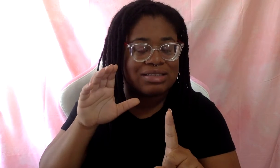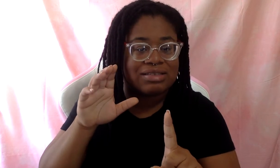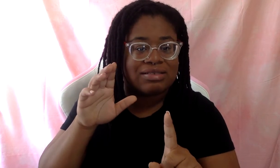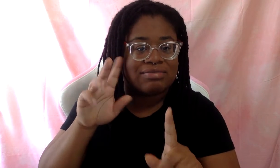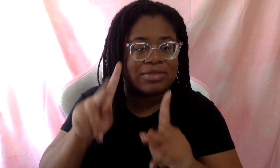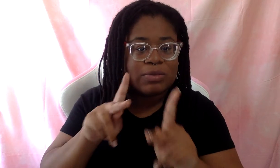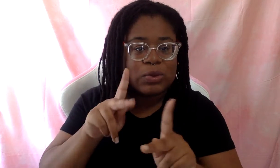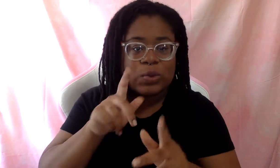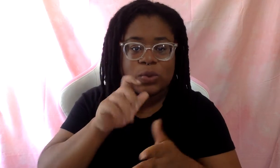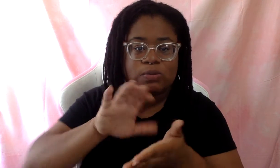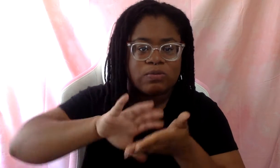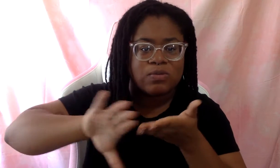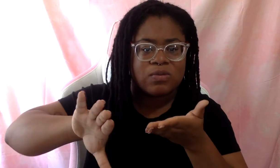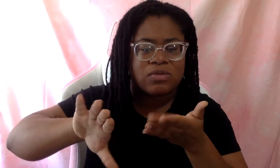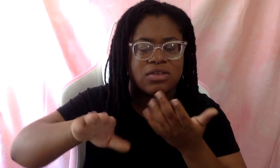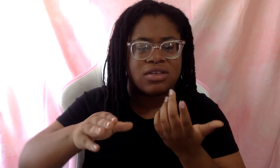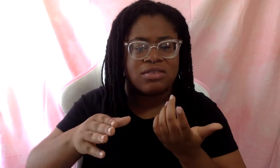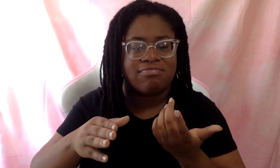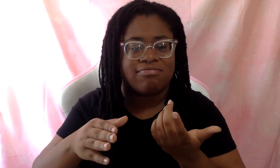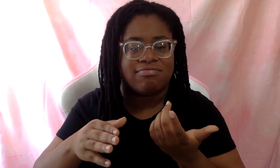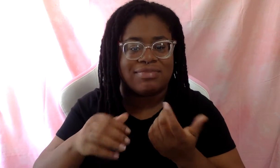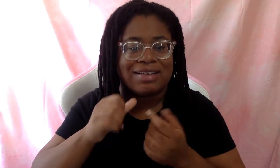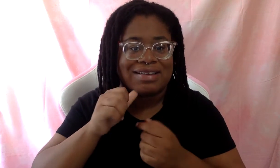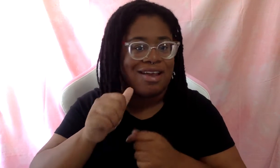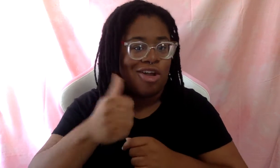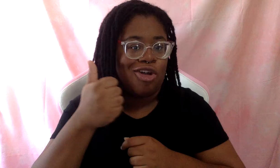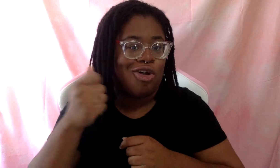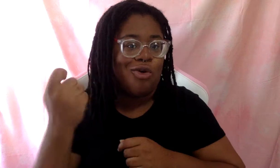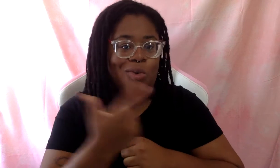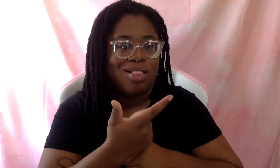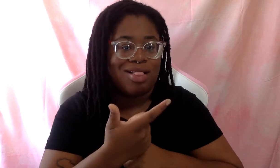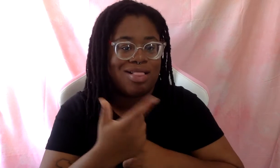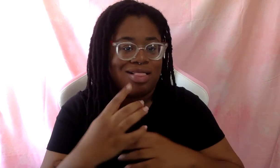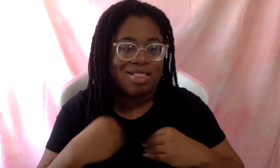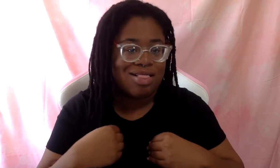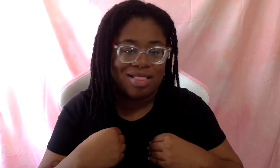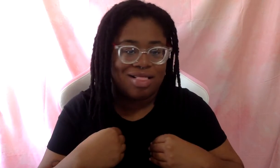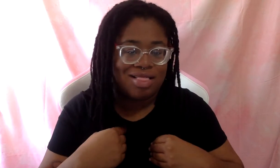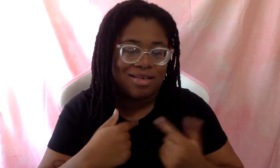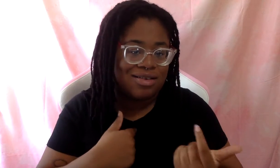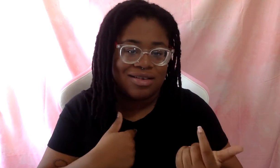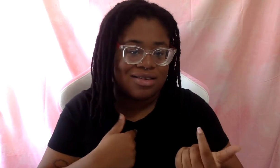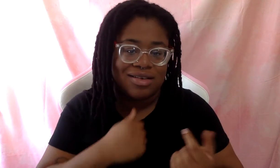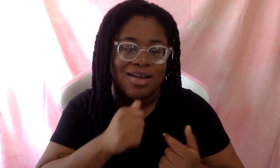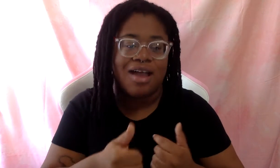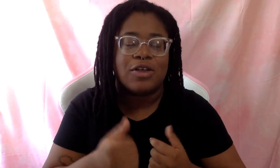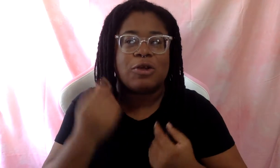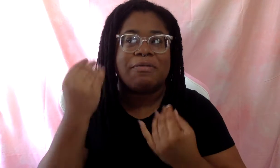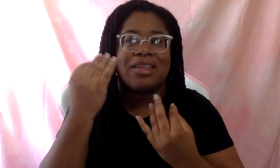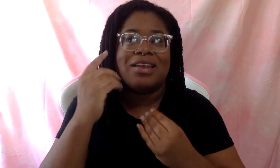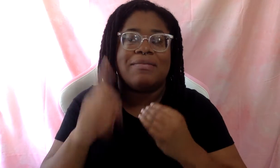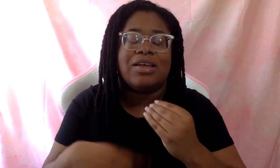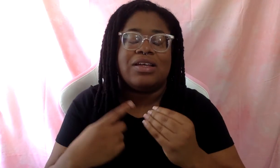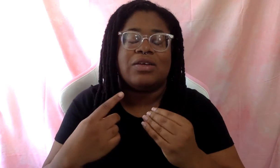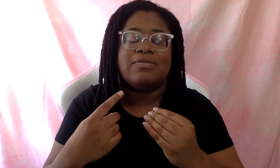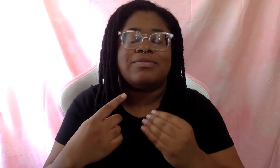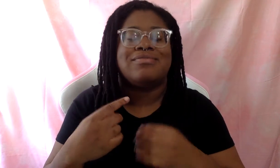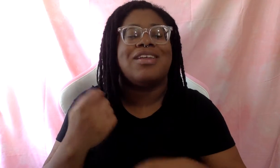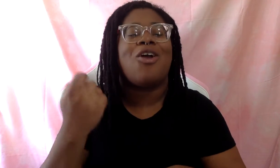as opposed to everyone, right? We start talking, I immediately start thinking about like all lives matter as opposed to